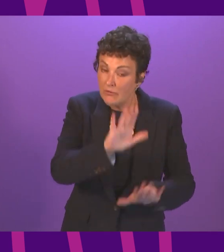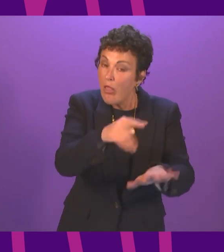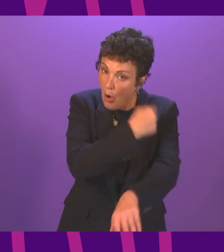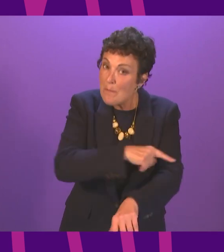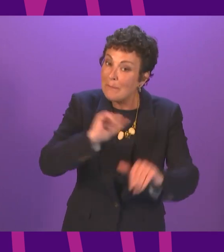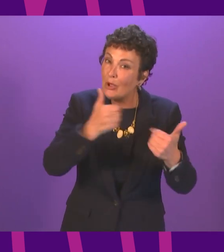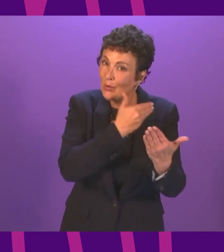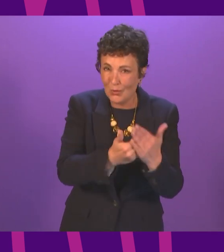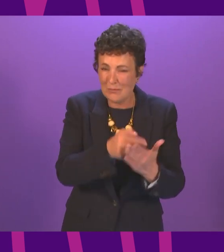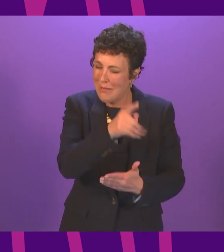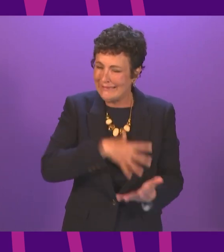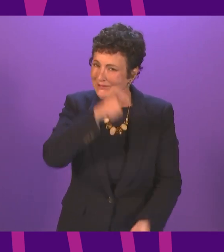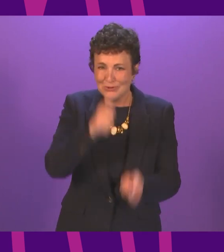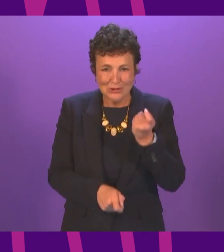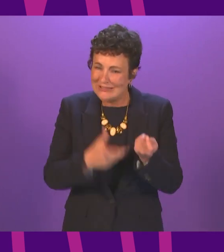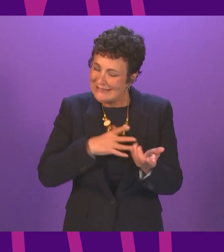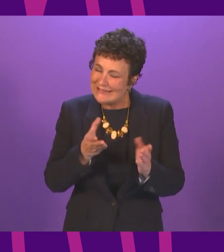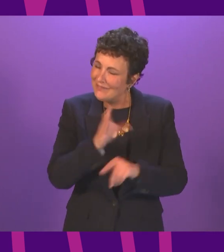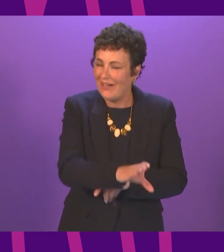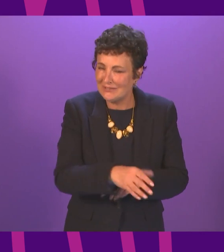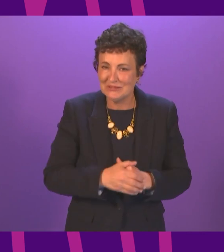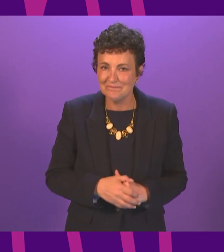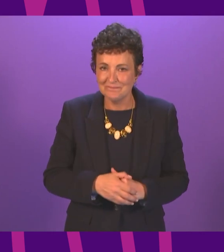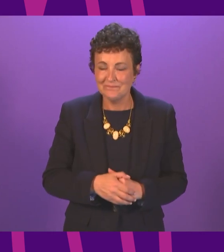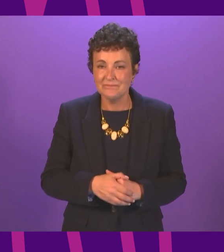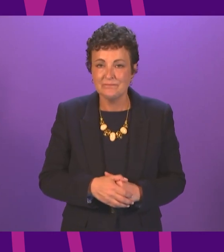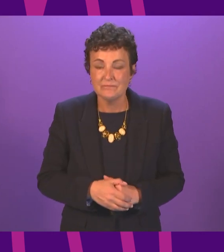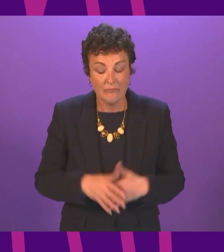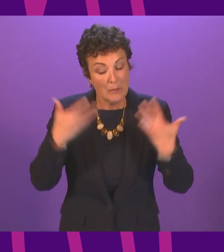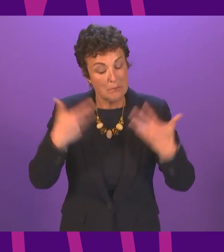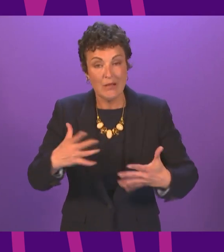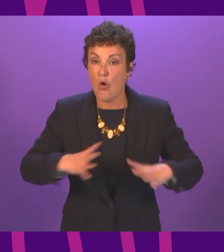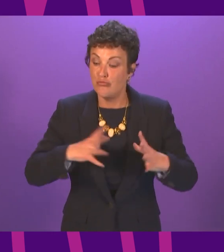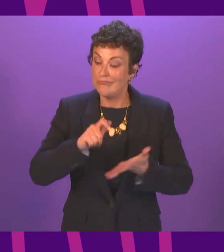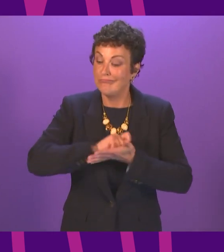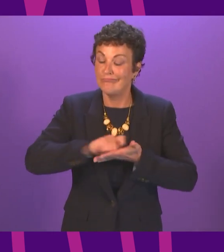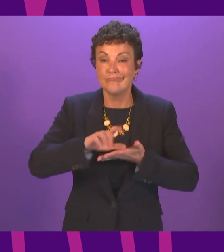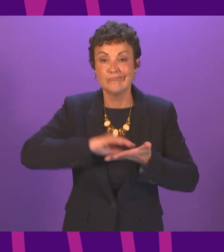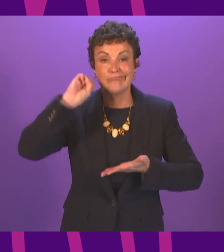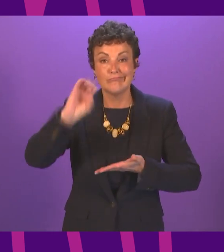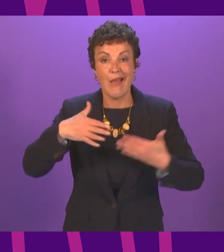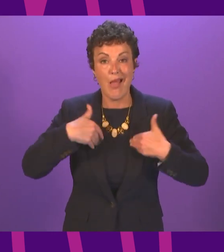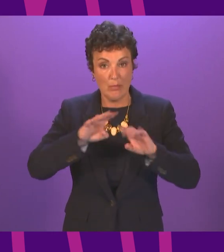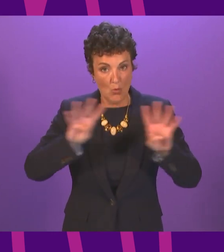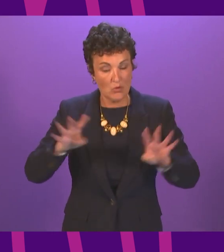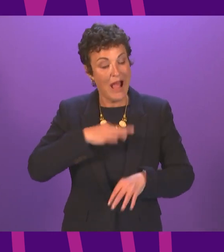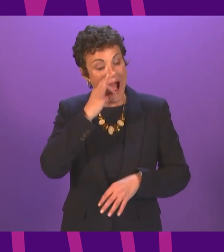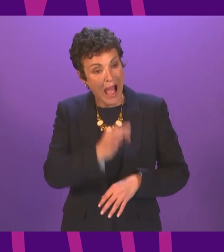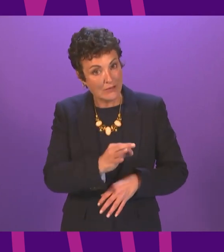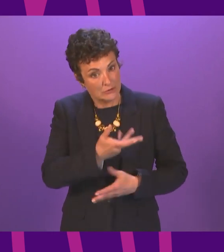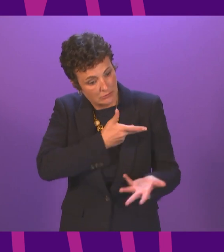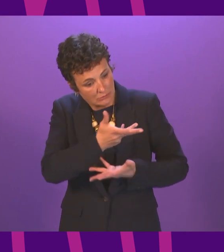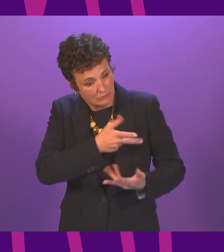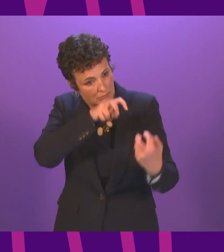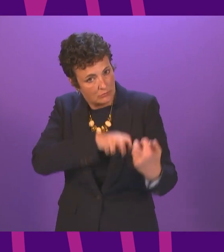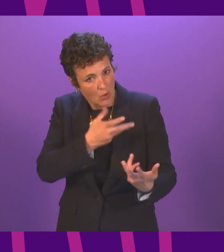well but it now needs that substantial investment in addition I've already written to the health board seeking a meeting about the range of services at